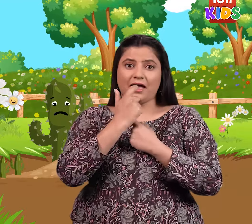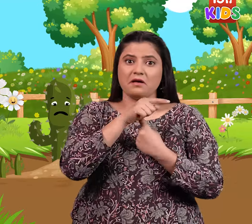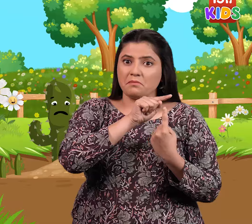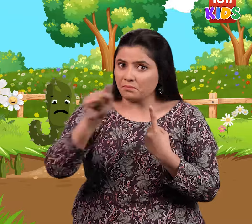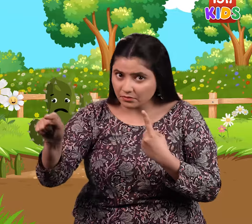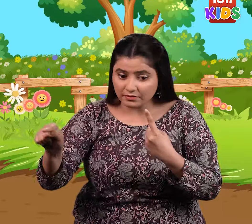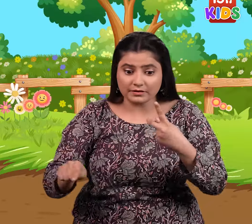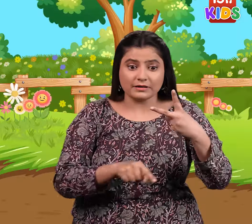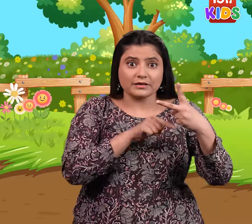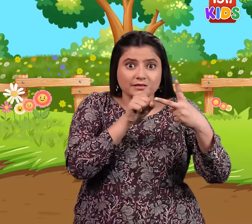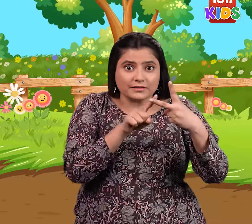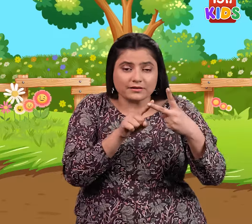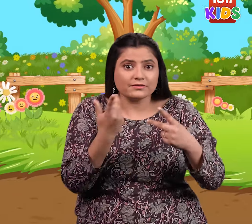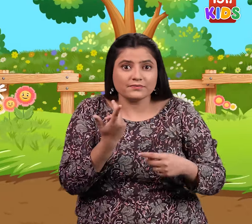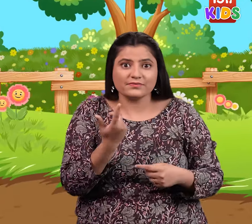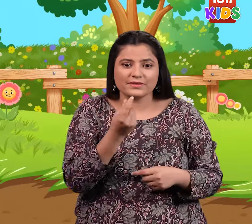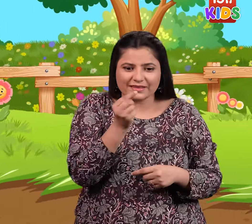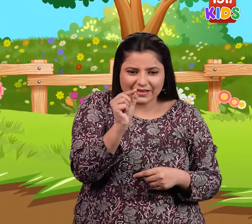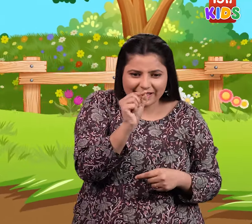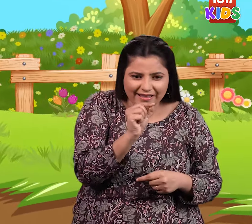mockingly laughed. The cosmos said,